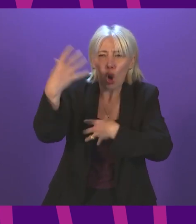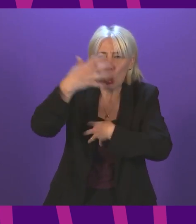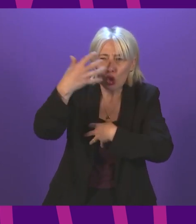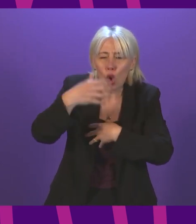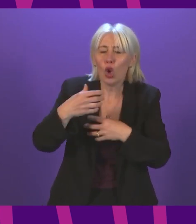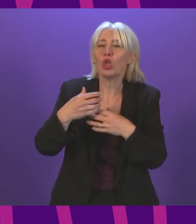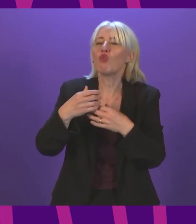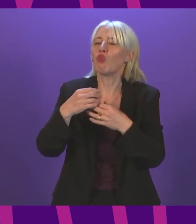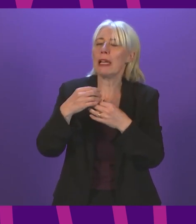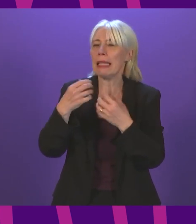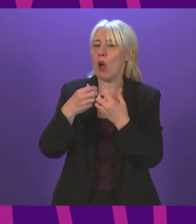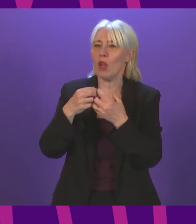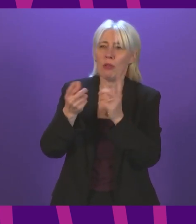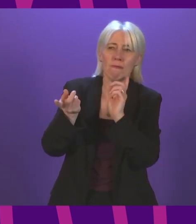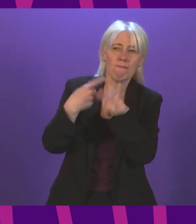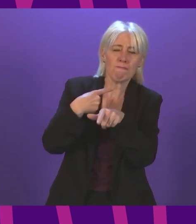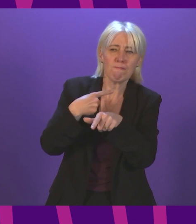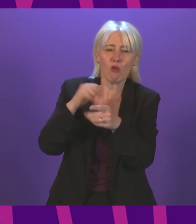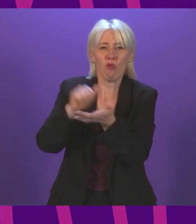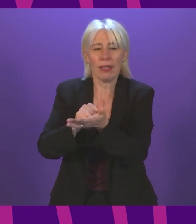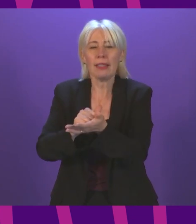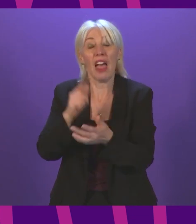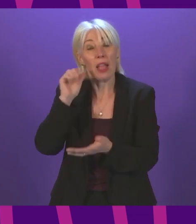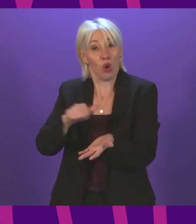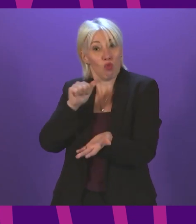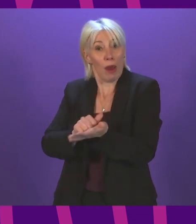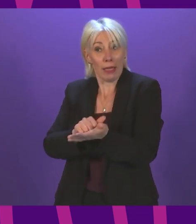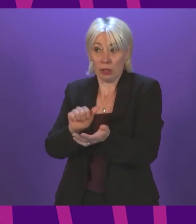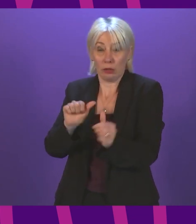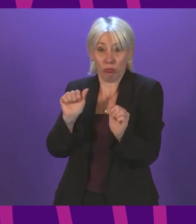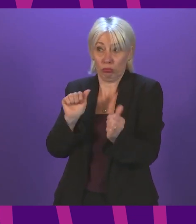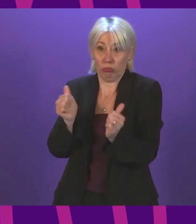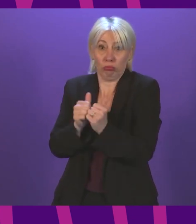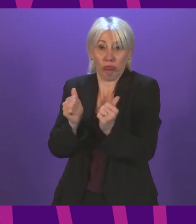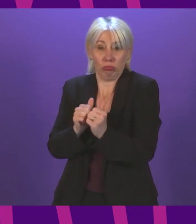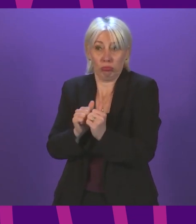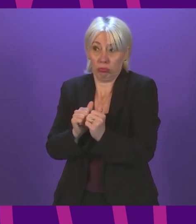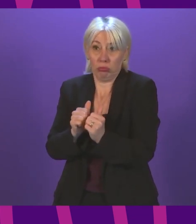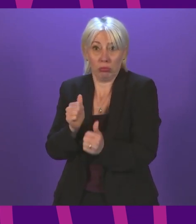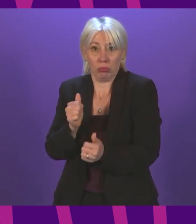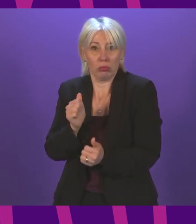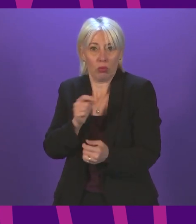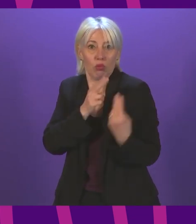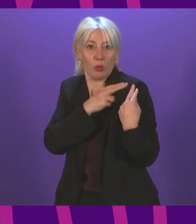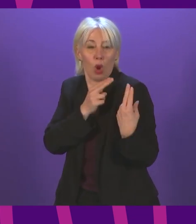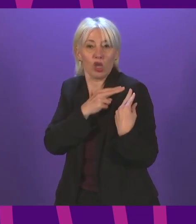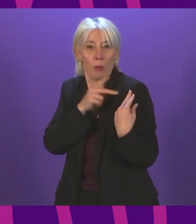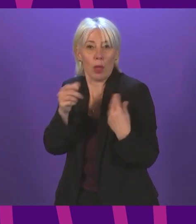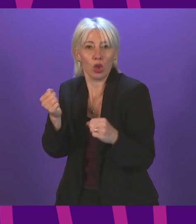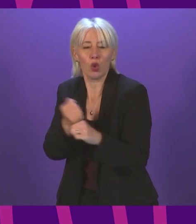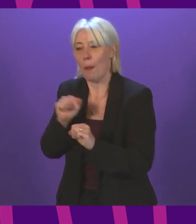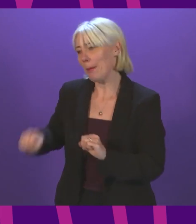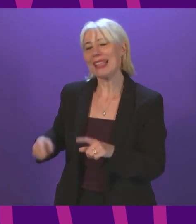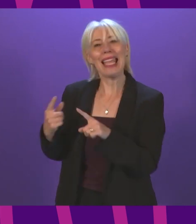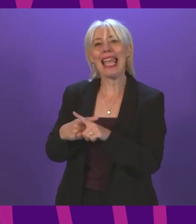as far as possible those concerns. I think that is the right, the proper and indeed the responsible thing to do. The position in England, of